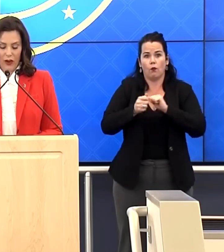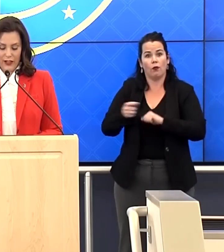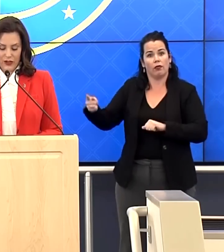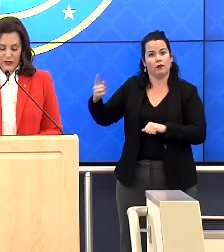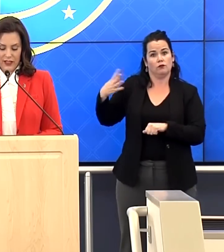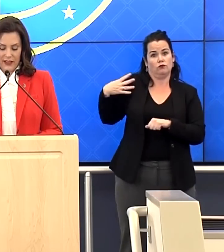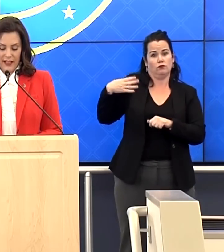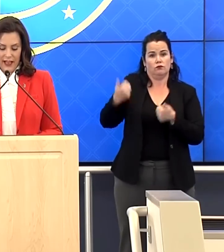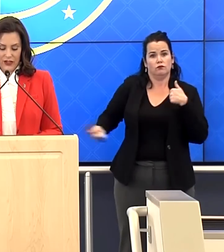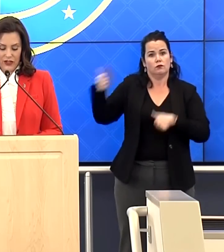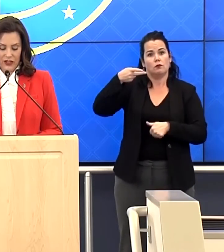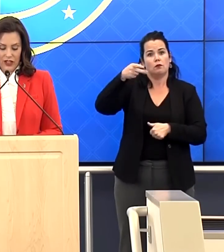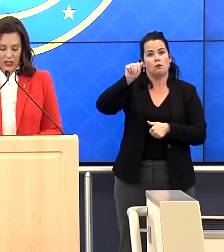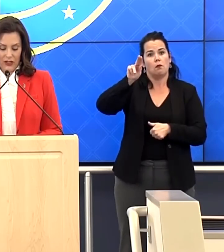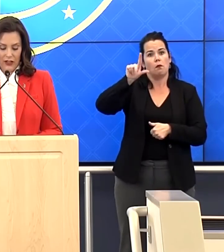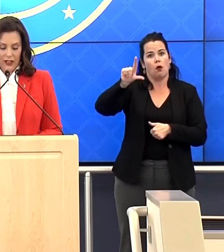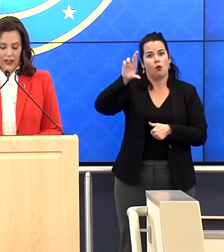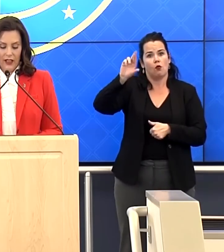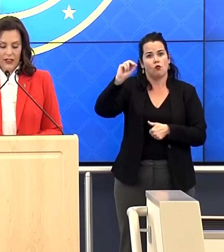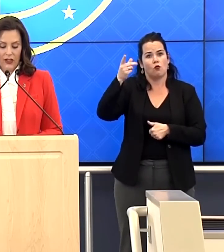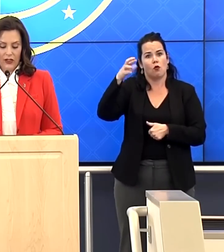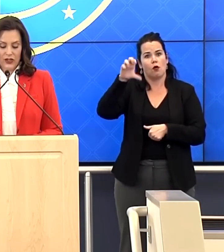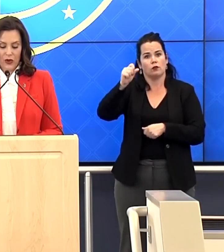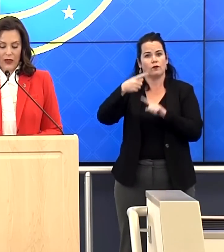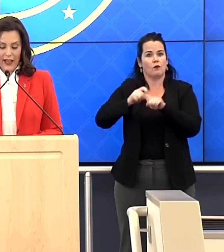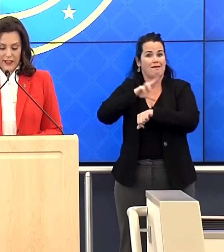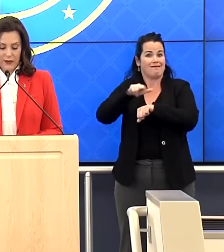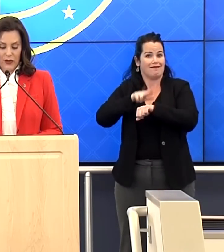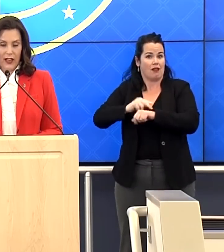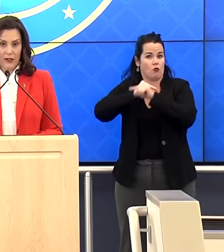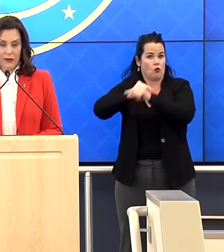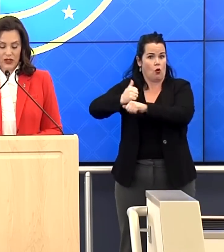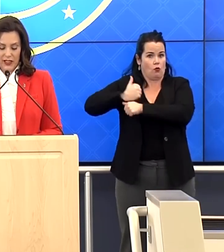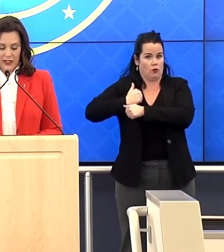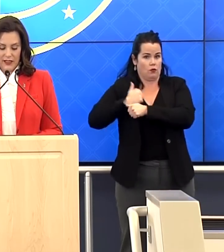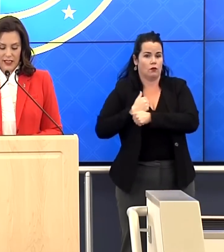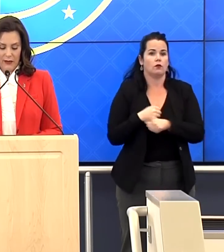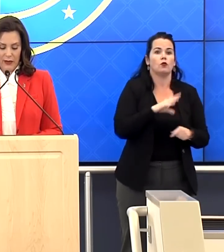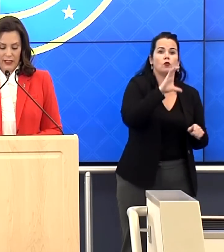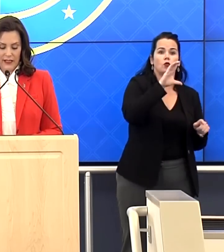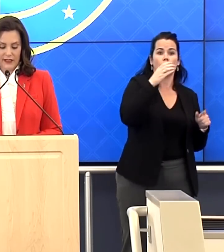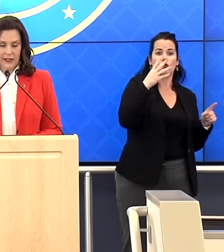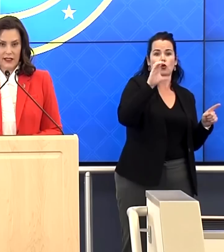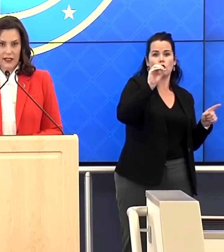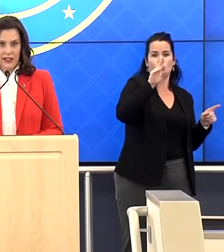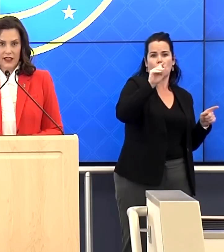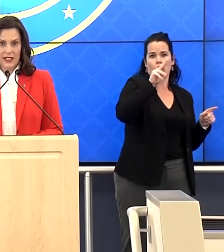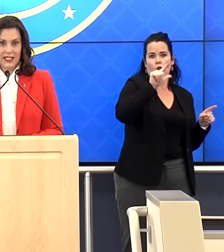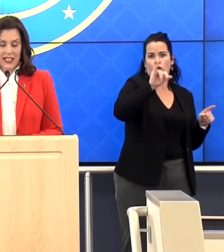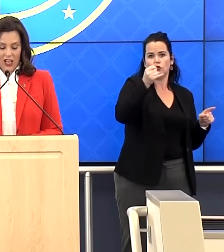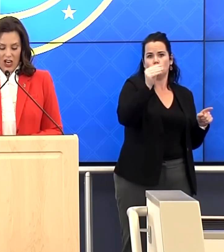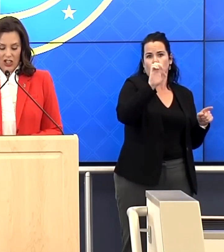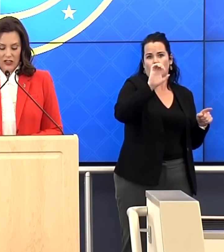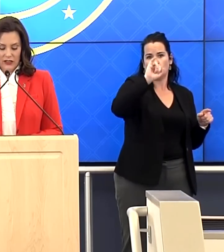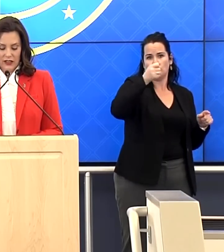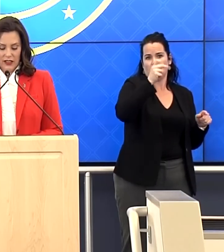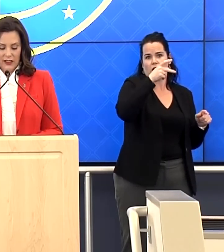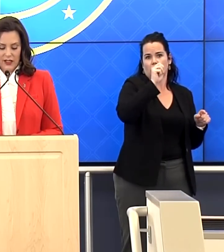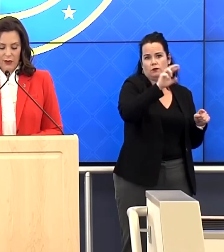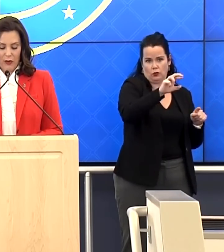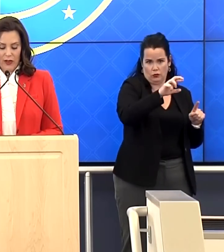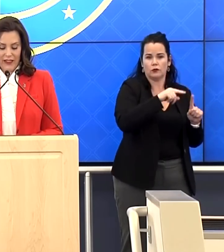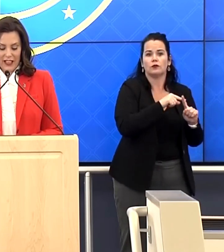Paul Rogers and the National Guard, Colonel Joe Gasper and the Michigan State Police, the DNR,